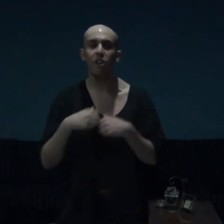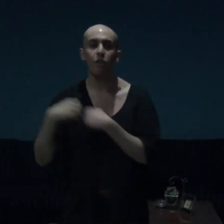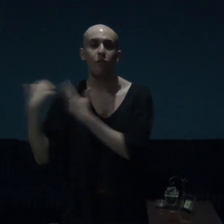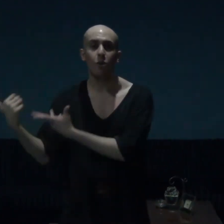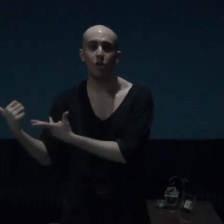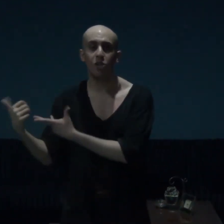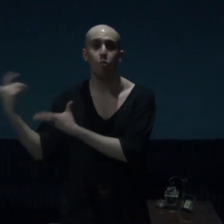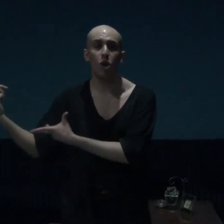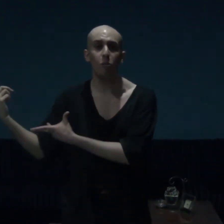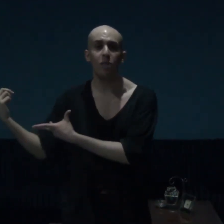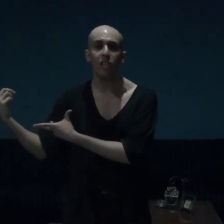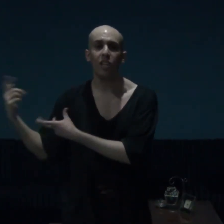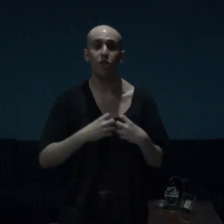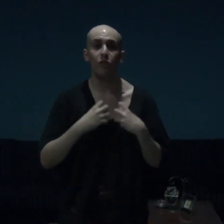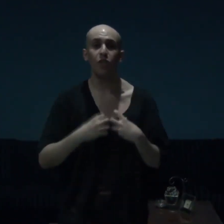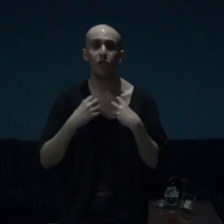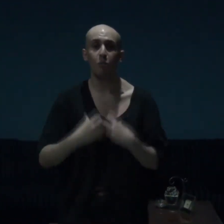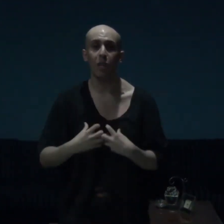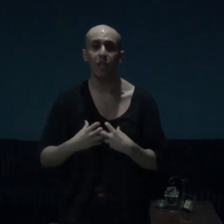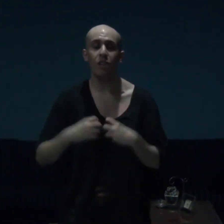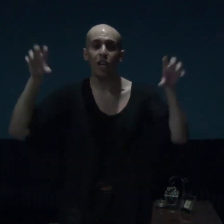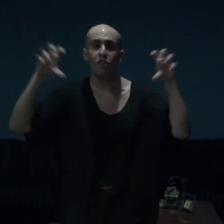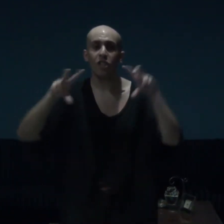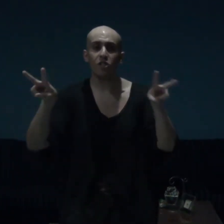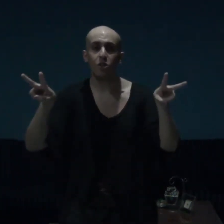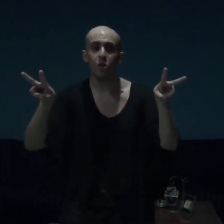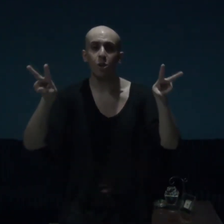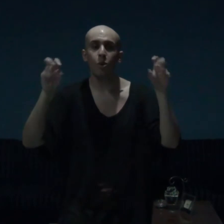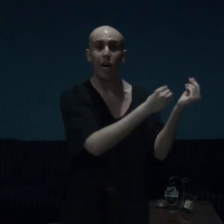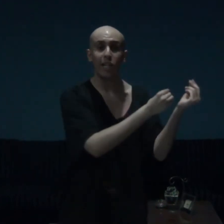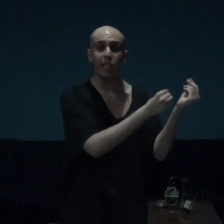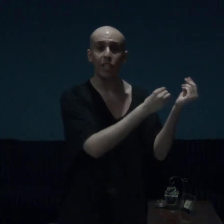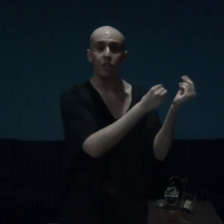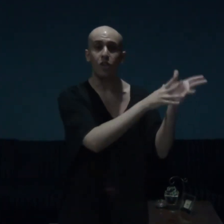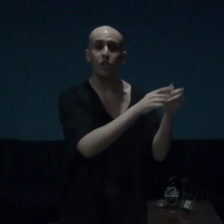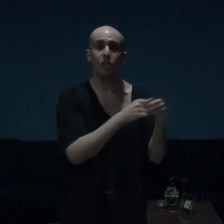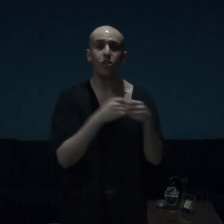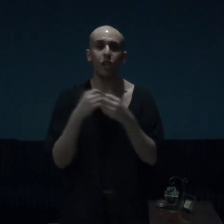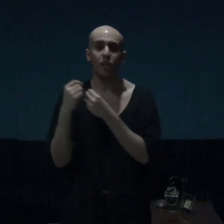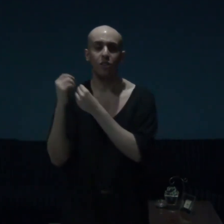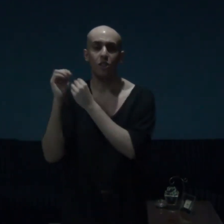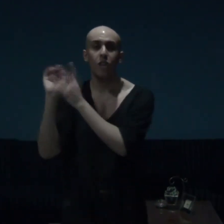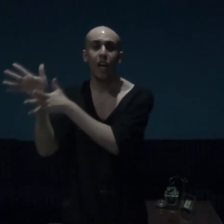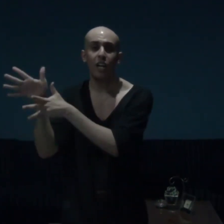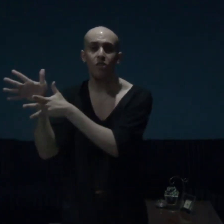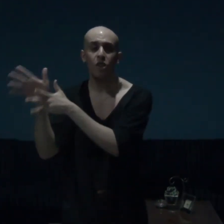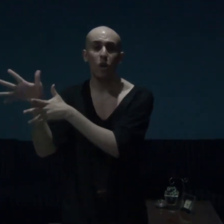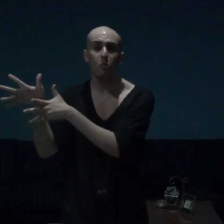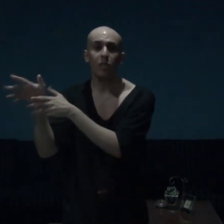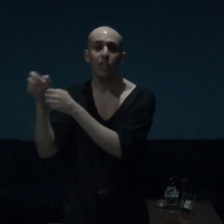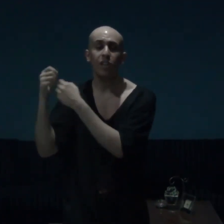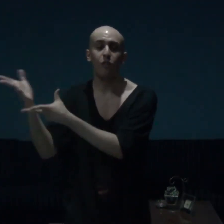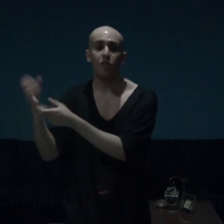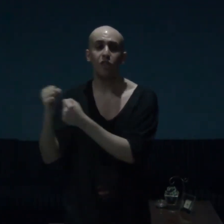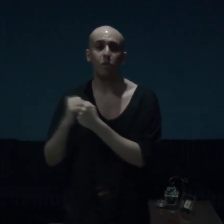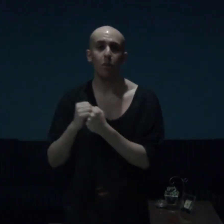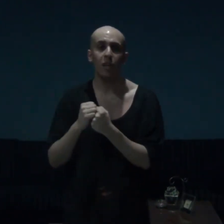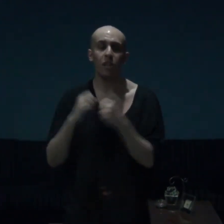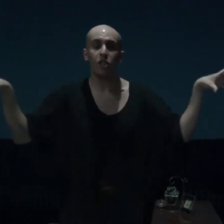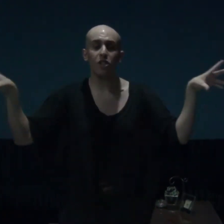and, of course, Romley, the fisherman, and these two, Eileen, the good doctor, and, Romley, the fisherman, these